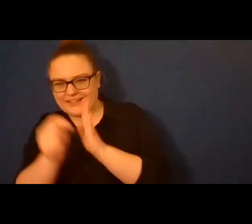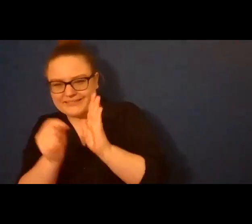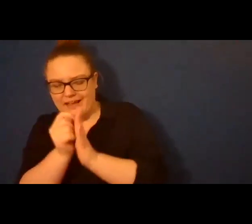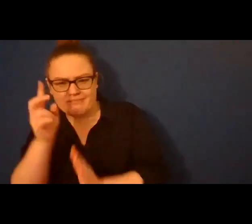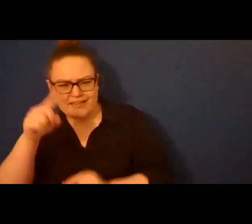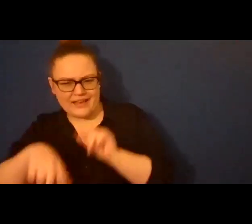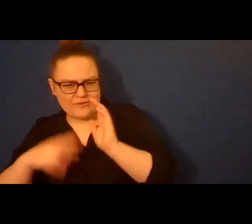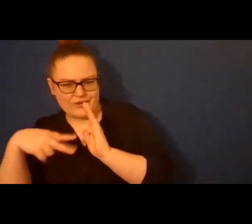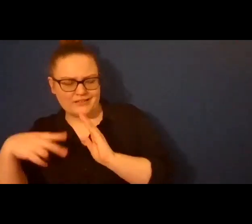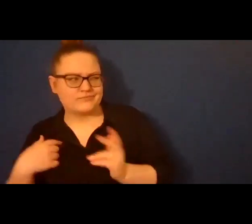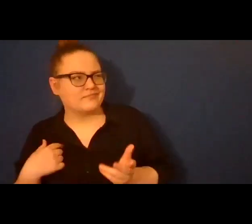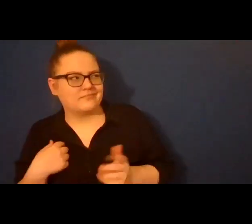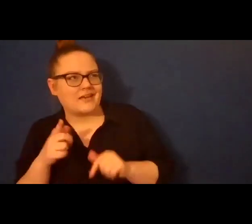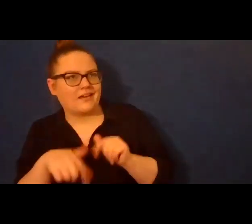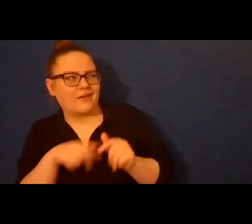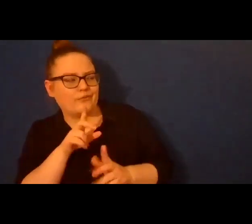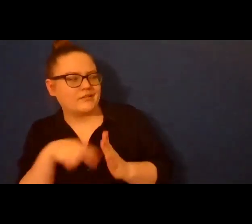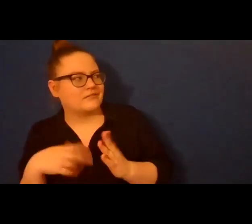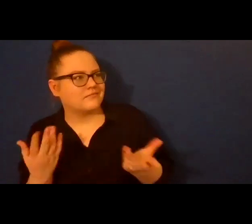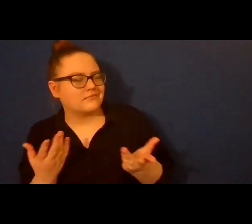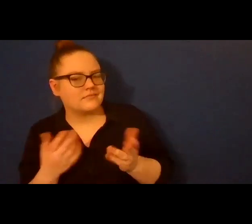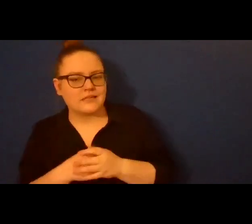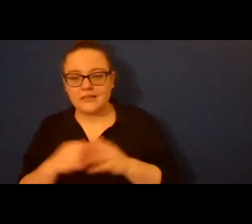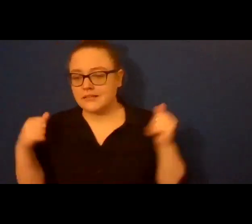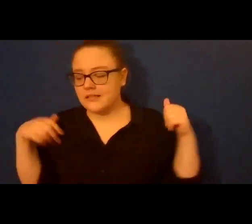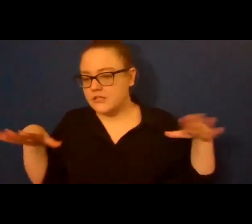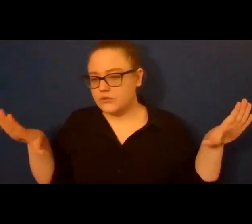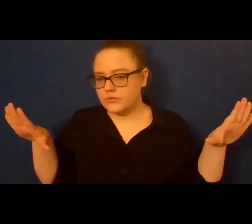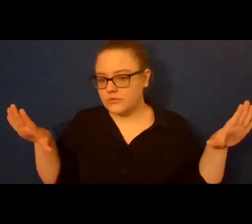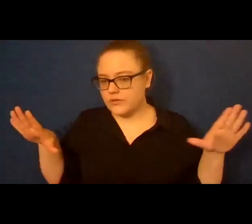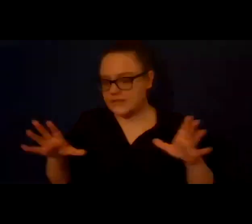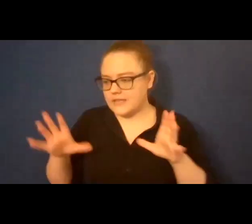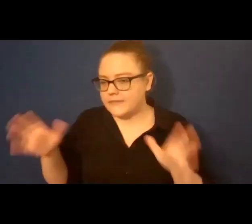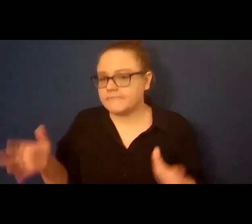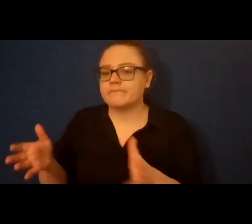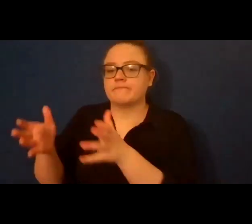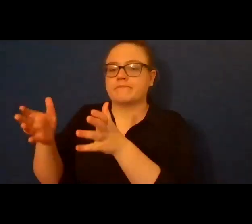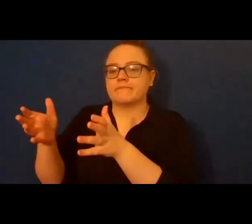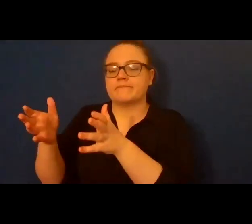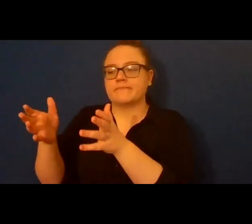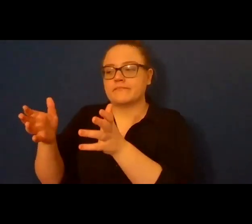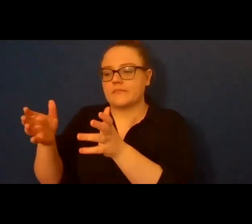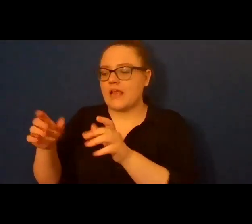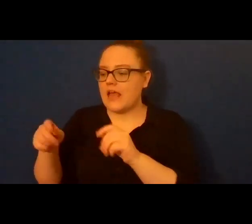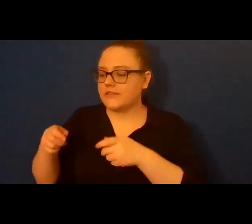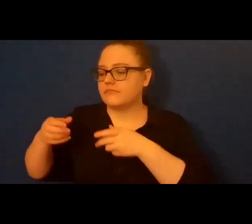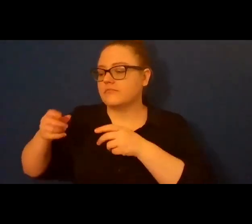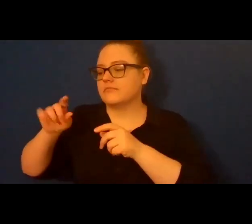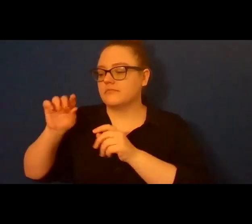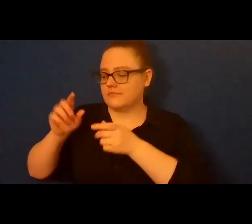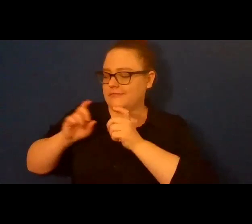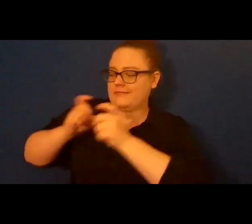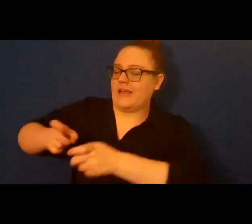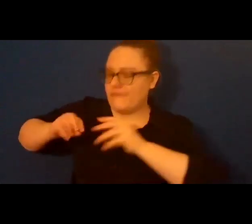and then uh and then the angel Gabriel sort of like held him and shook literacy into him and he was able to